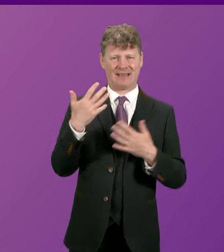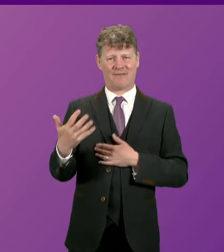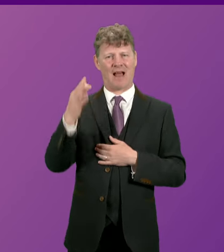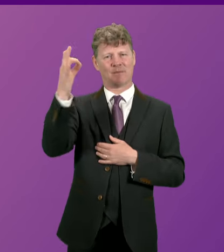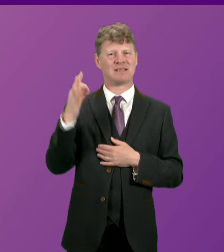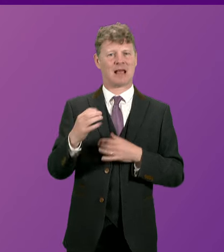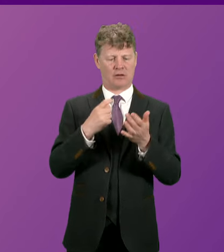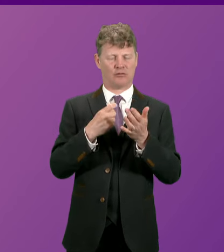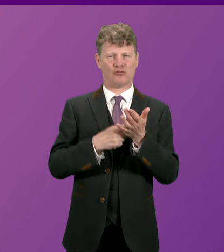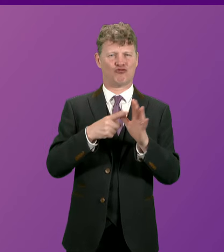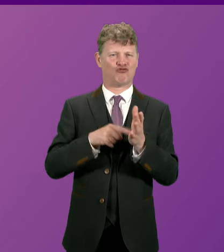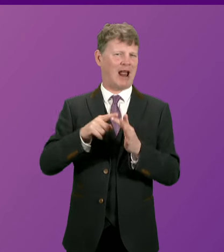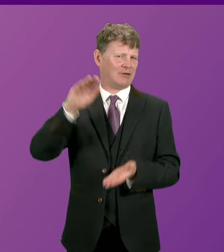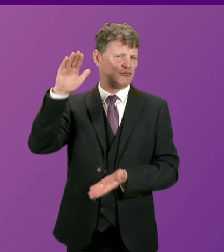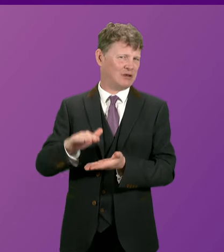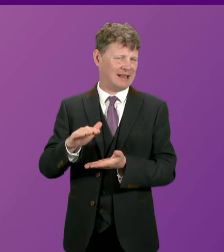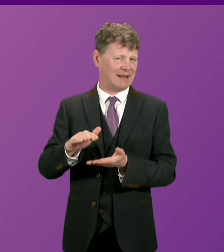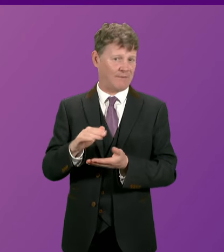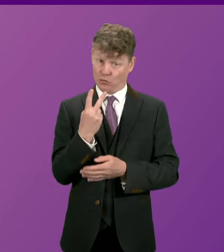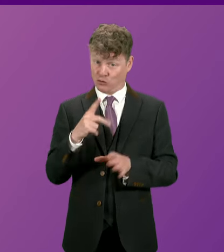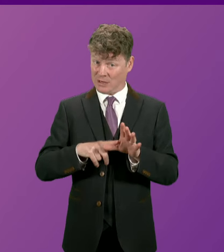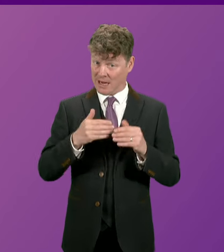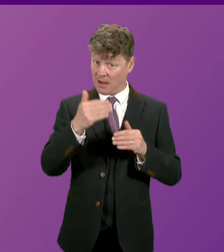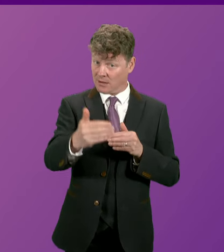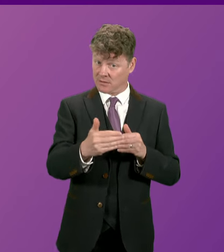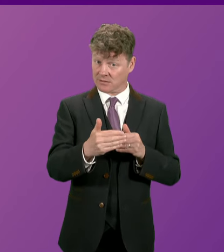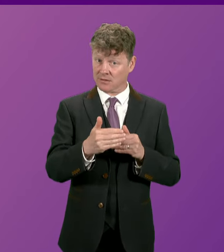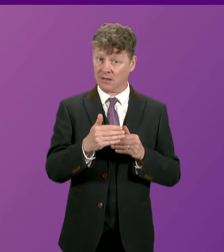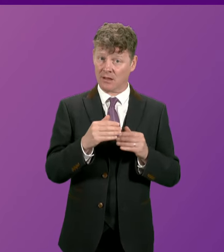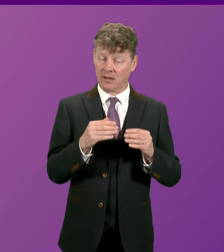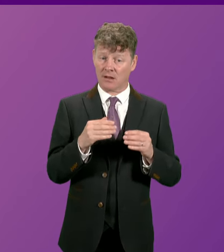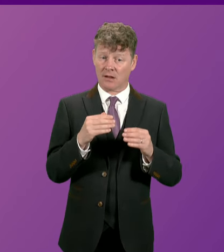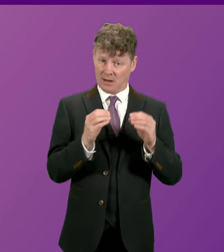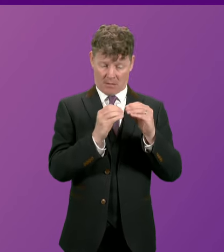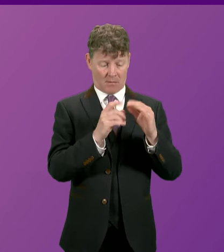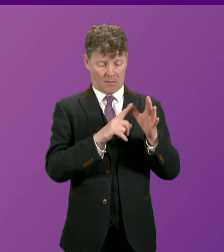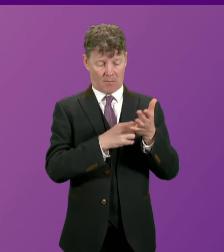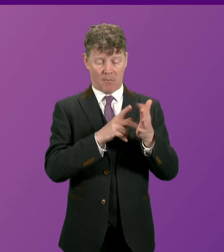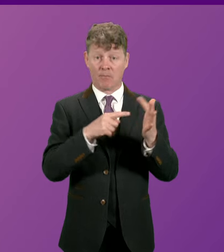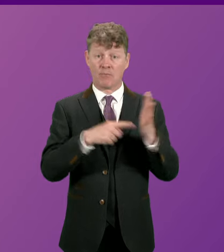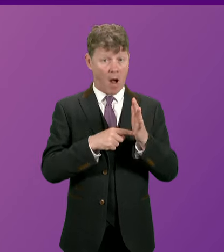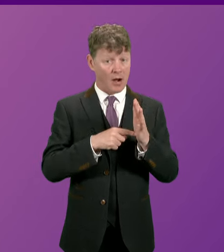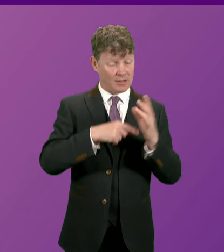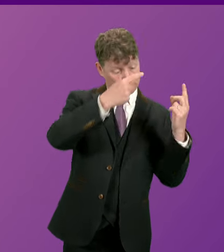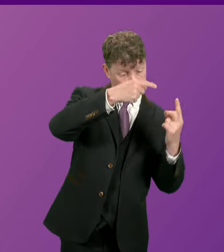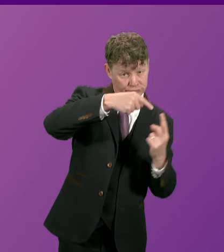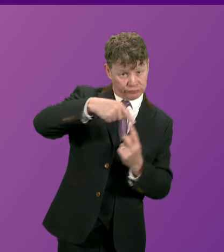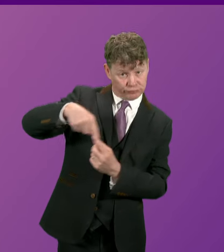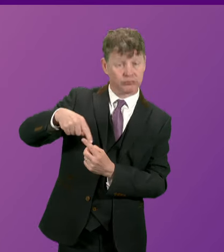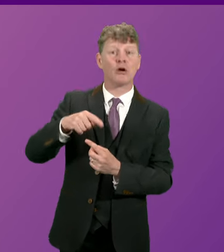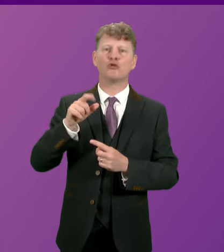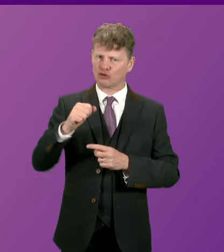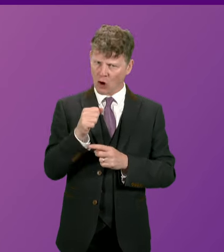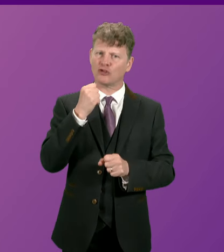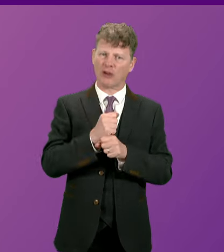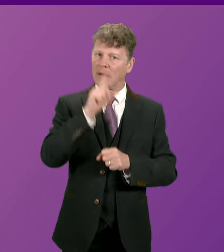but this has not been passed on by the Scottish government despite having the Barnet consequentials to do so so the Scottish government isn't going to do